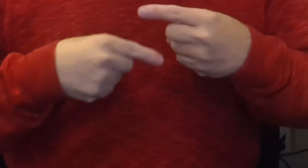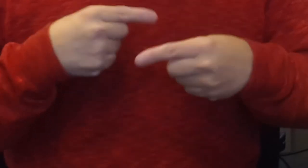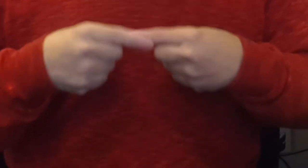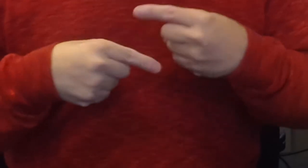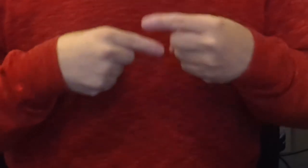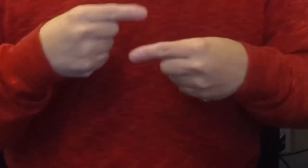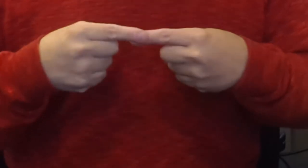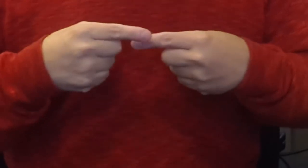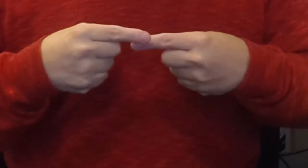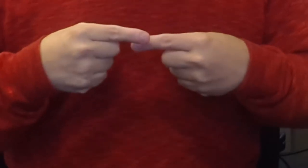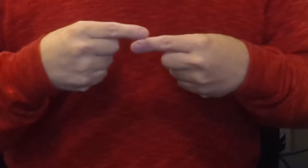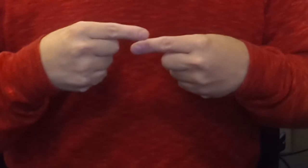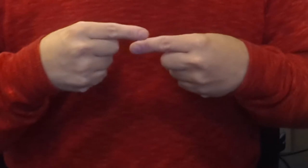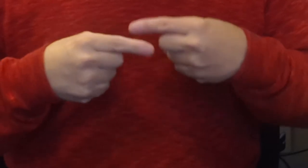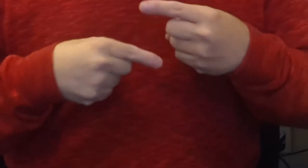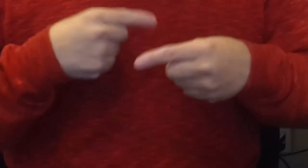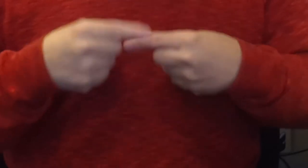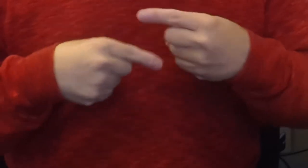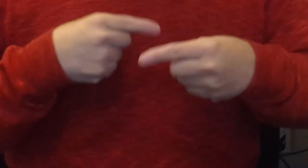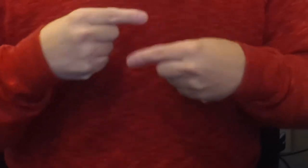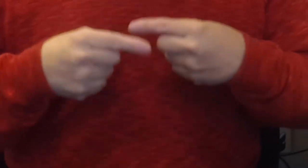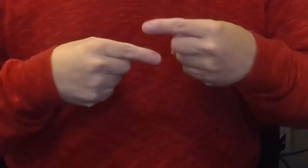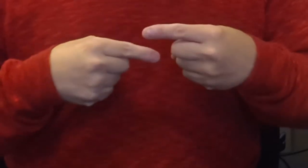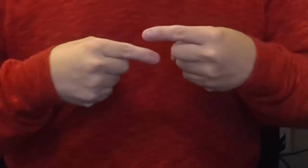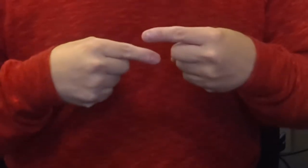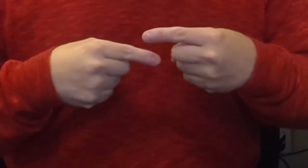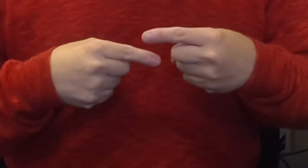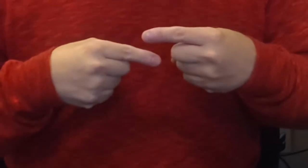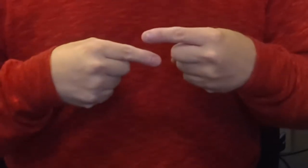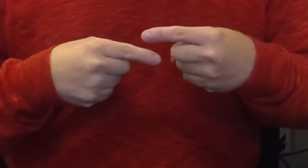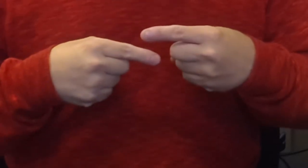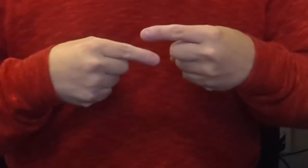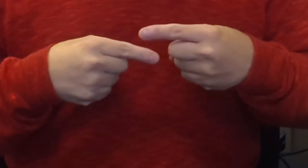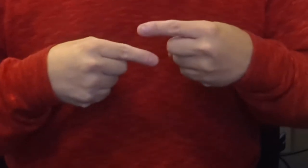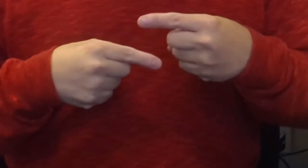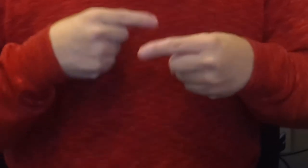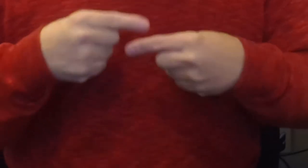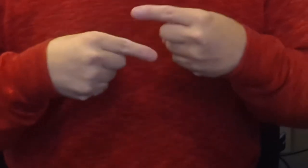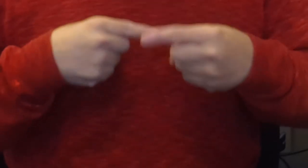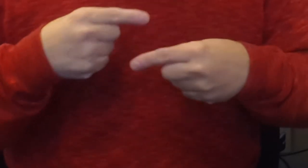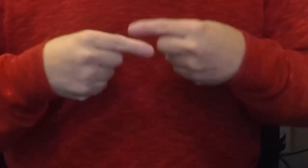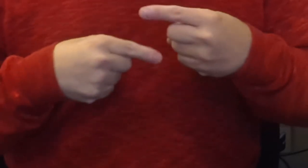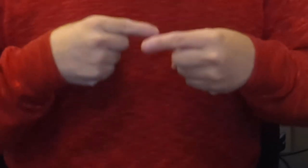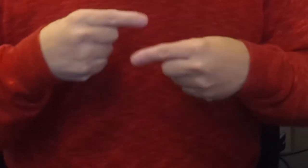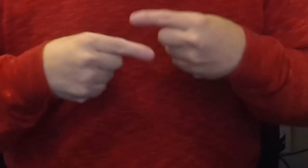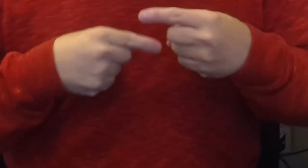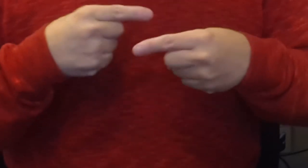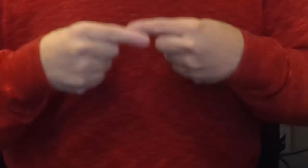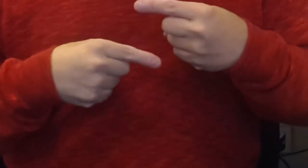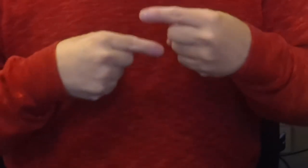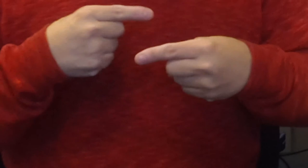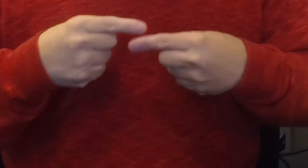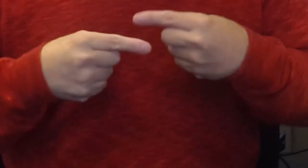a good place to eat. It's a good place to go. The best time of year to visit it is.